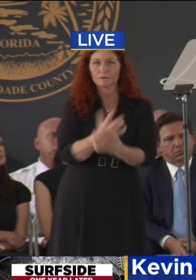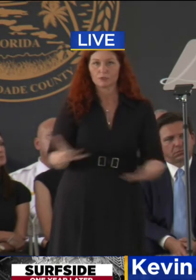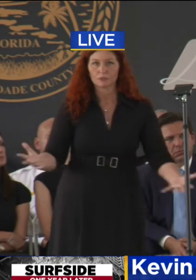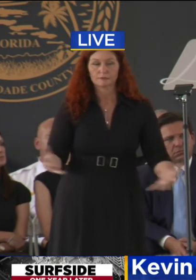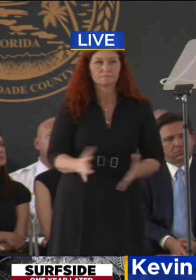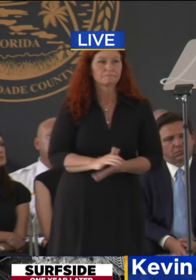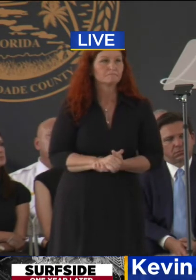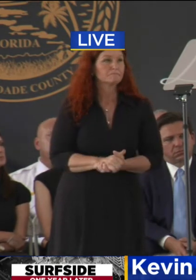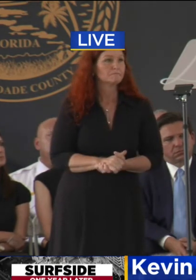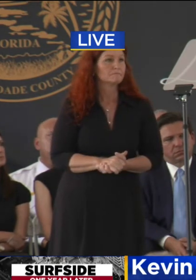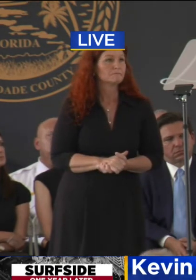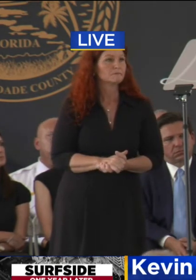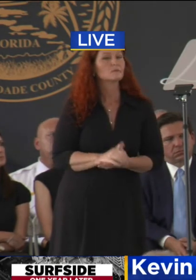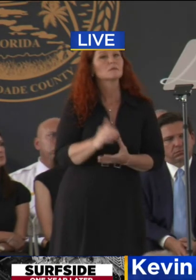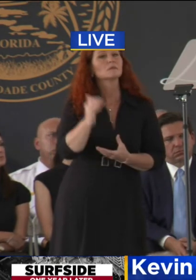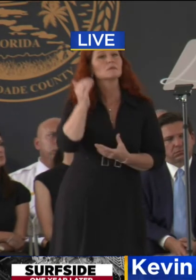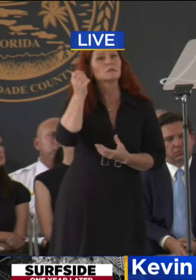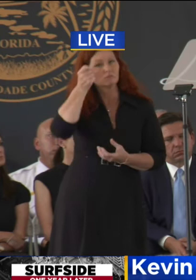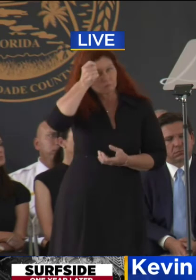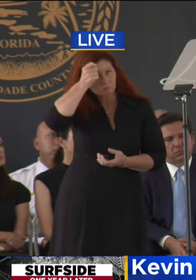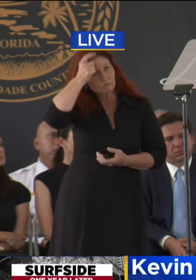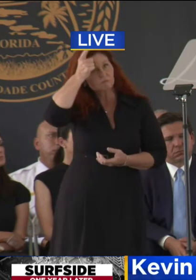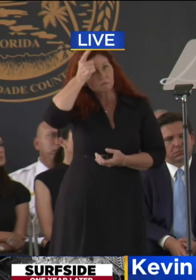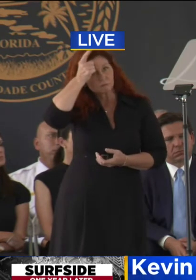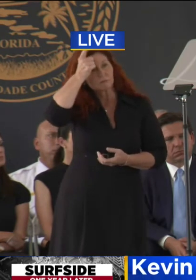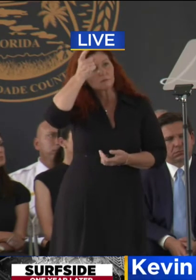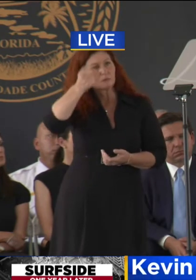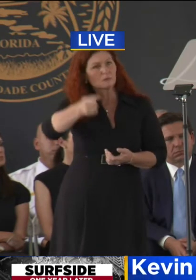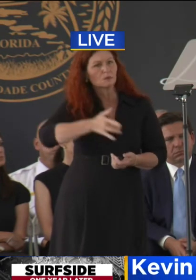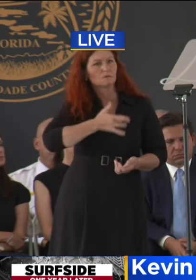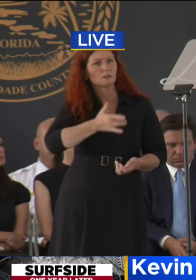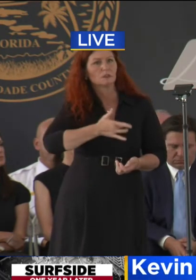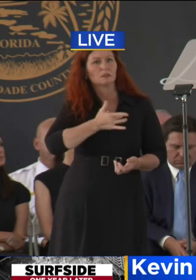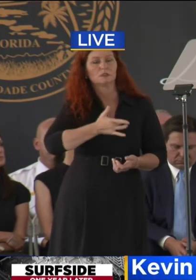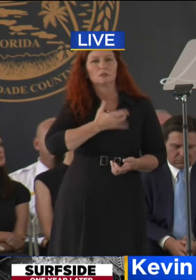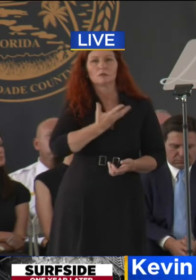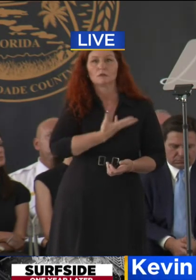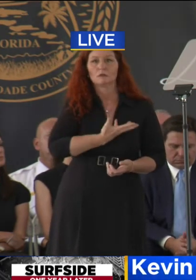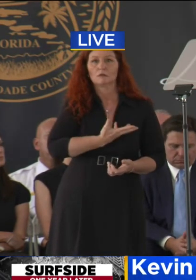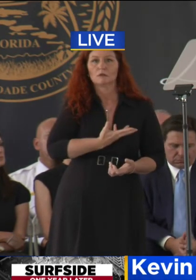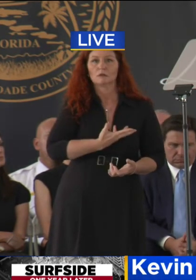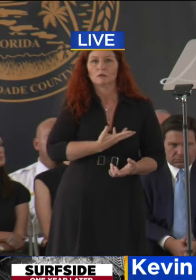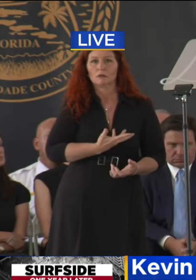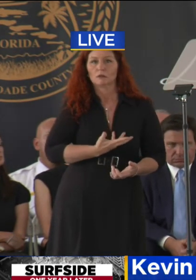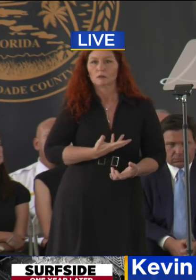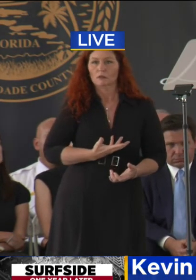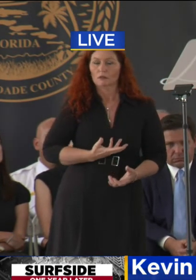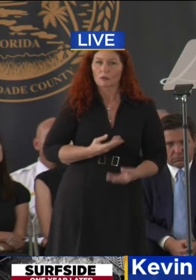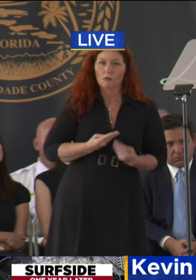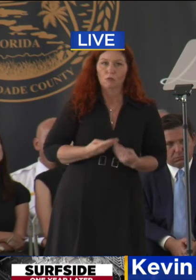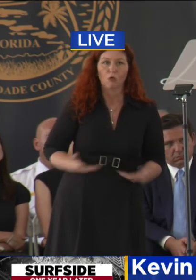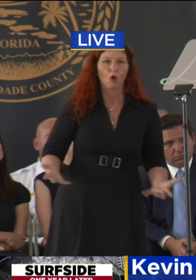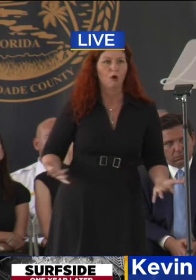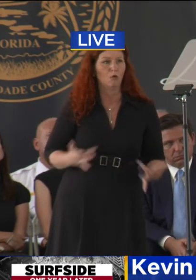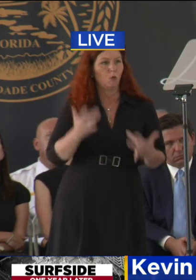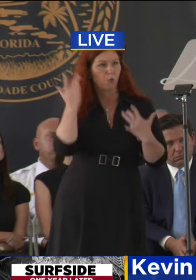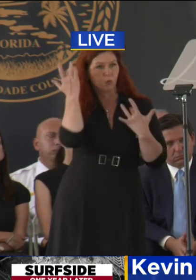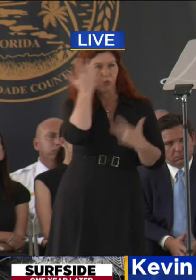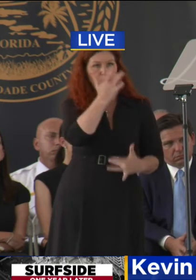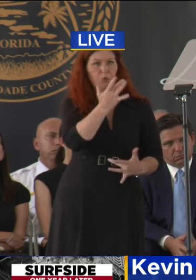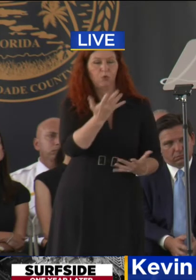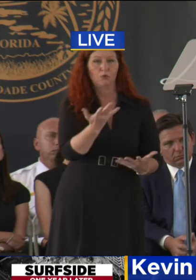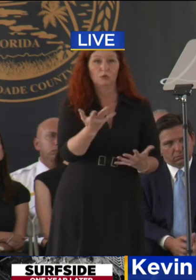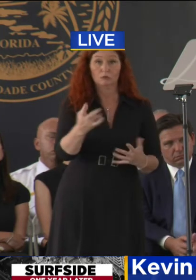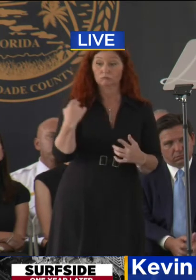I know what it means to feel profound loss, and one year later, time has